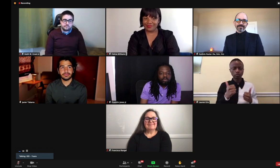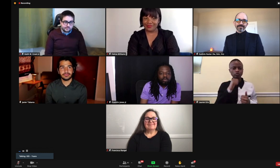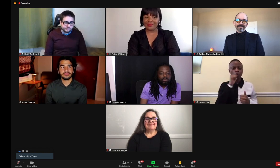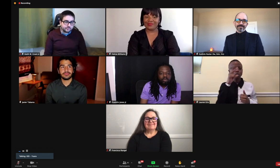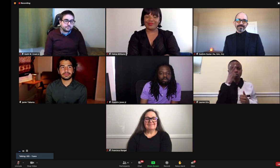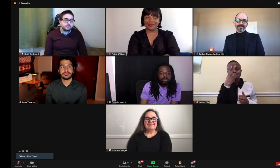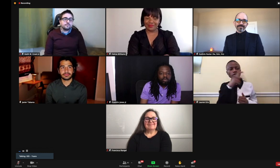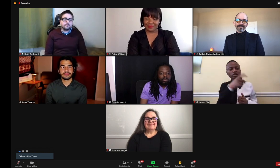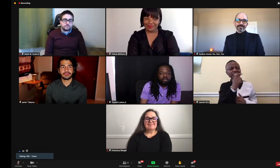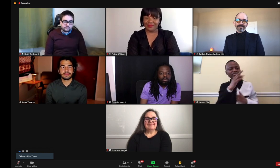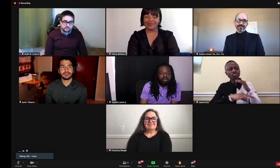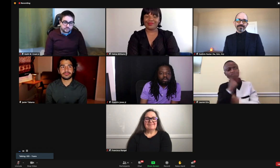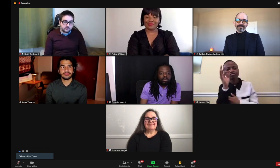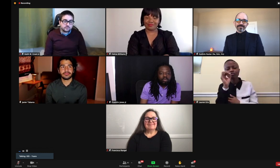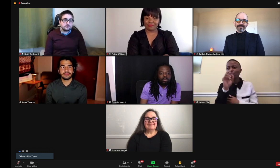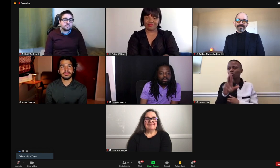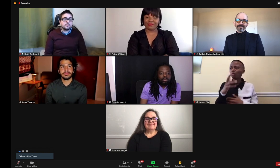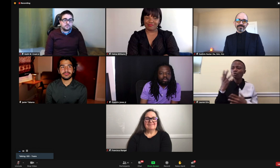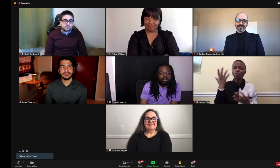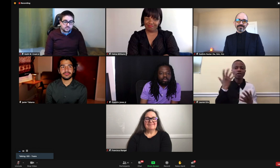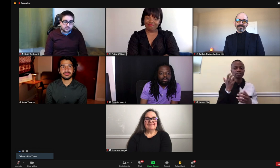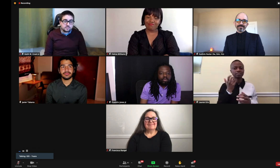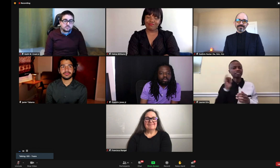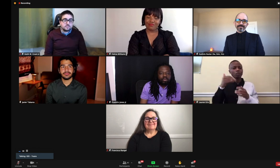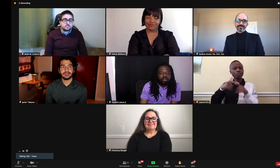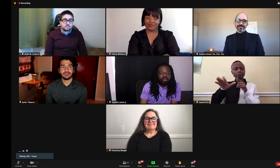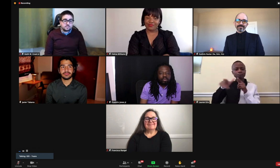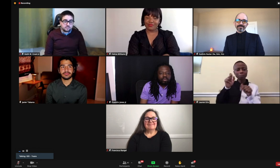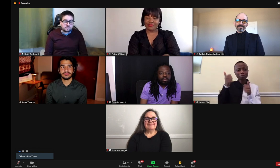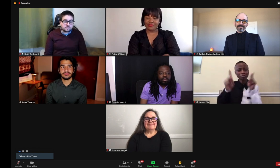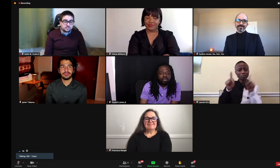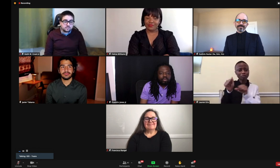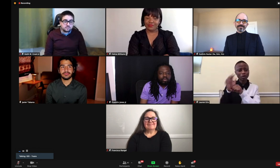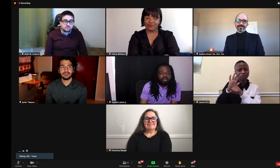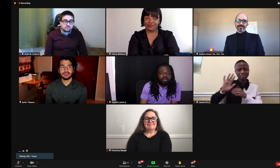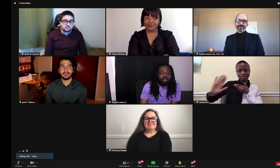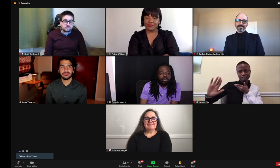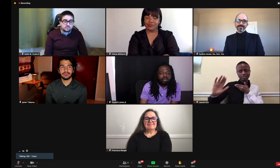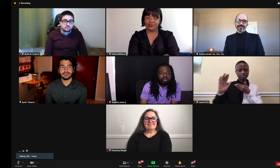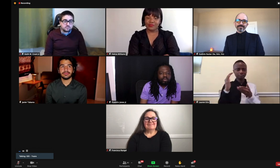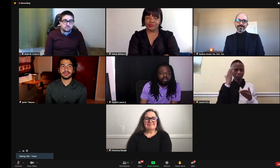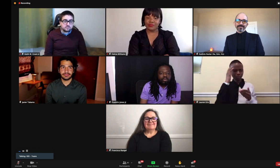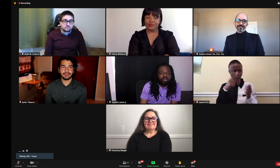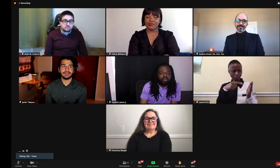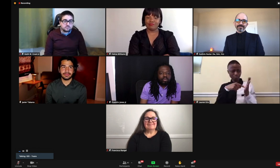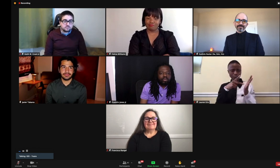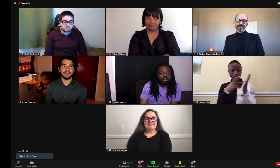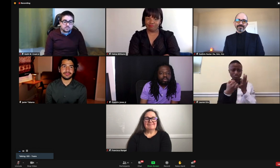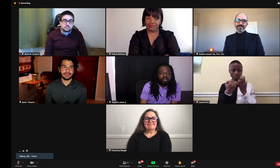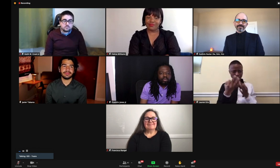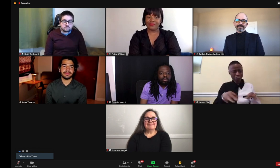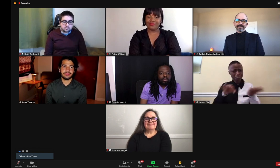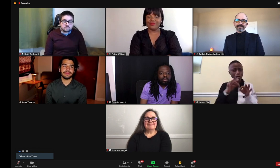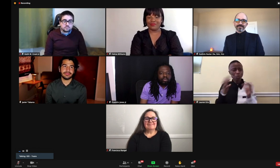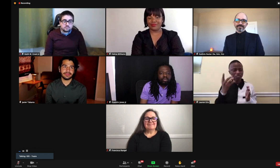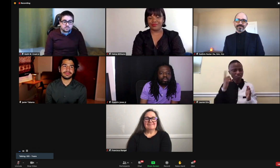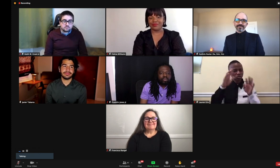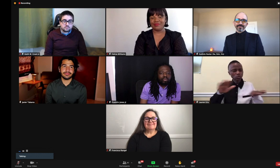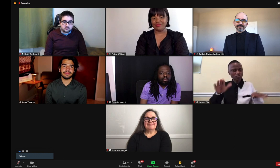sleep the night before, making sure, you know, that we're taking care of ourselves, you know, distancing from others that might be sick or that might have COVID.